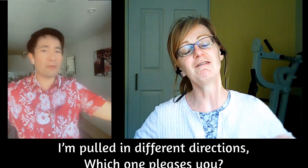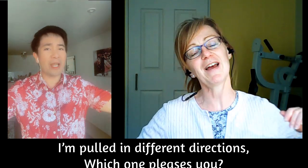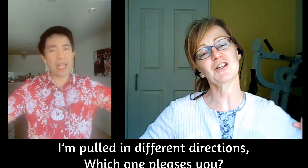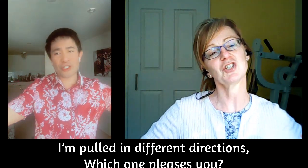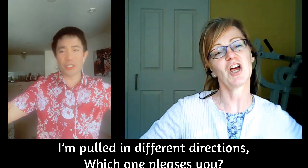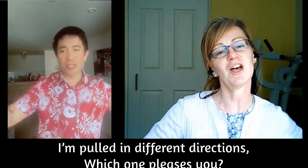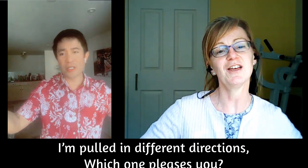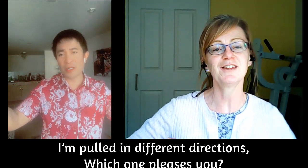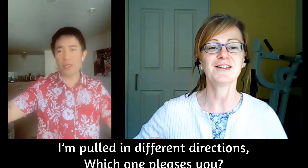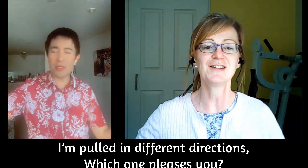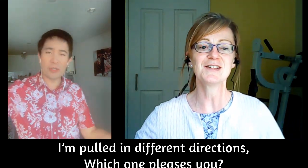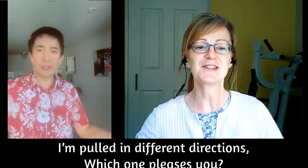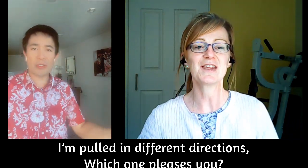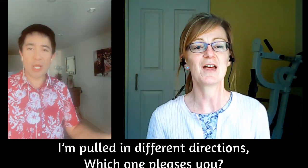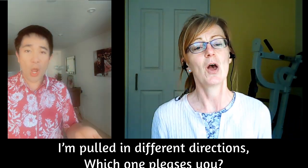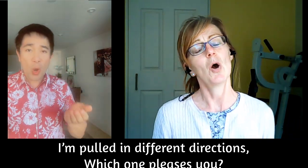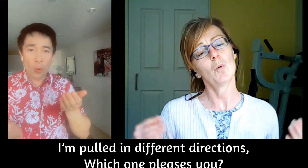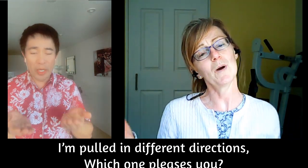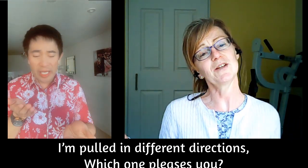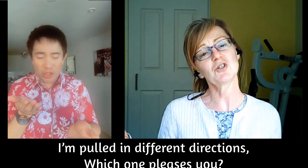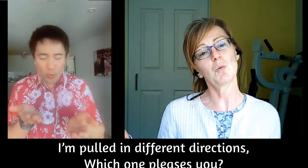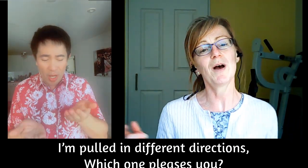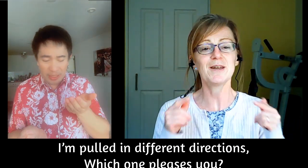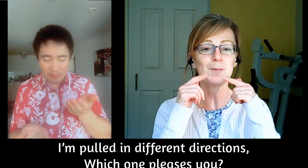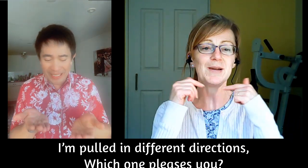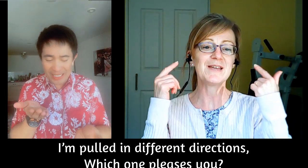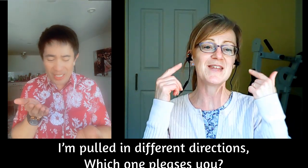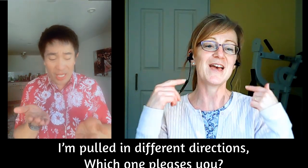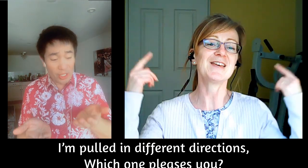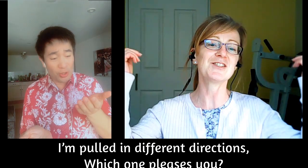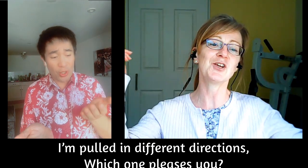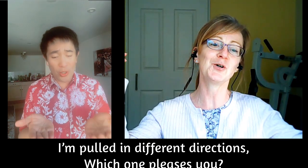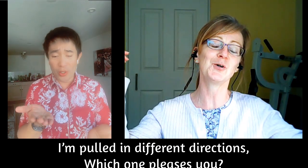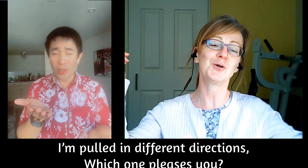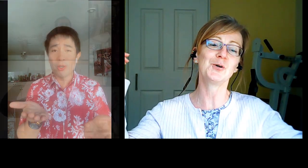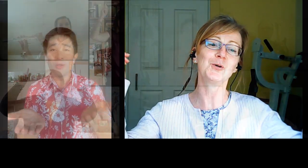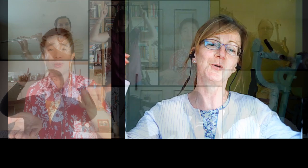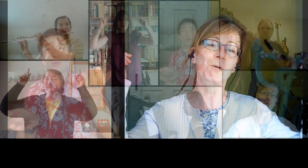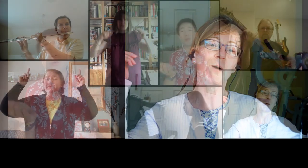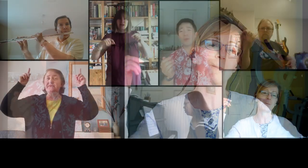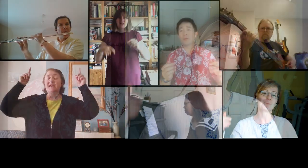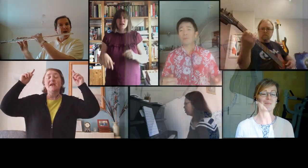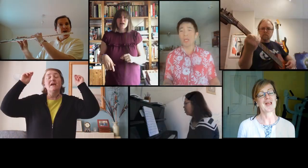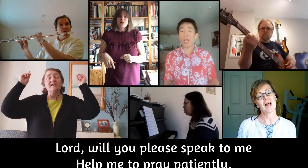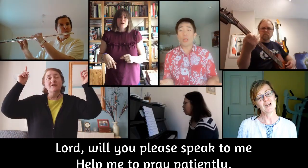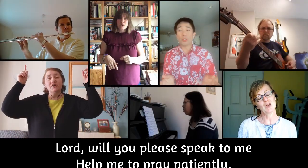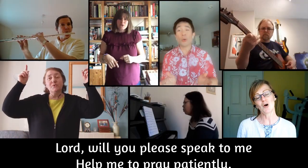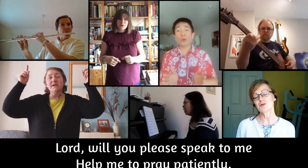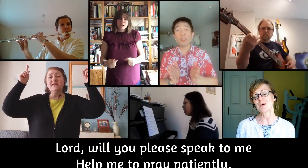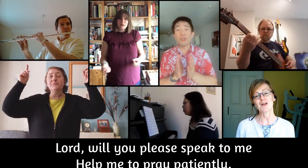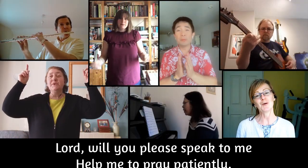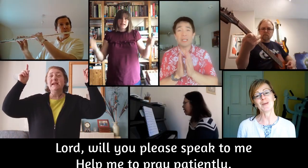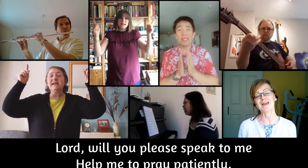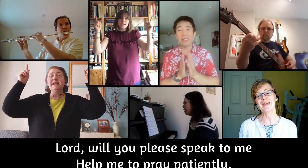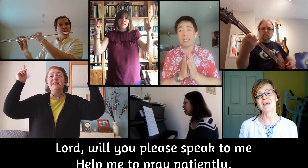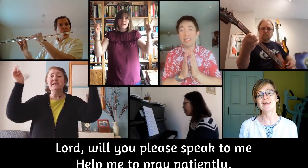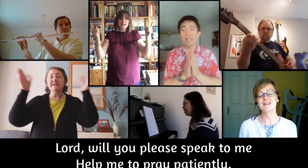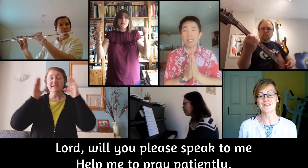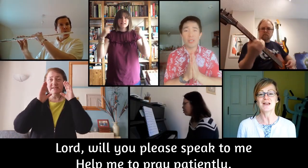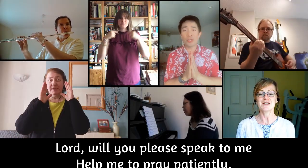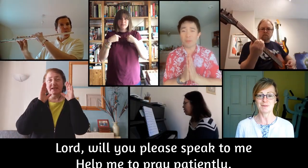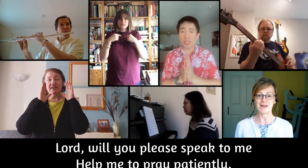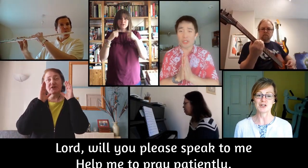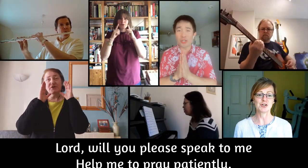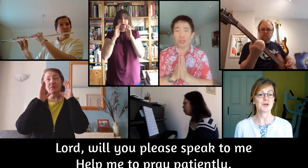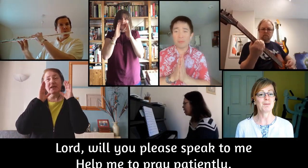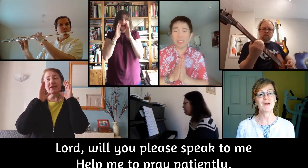directions. Which one uses you? Lord, will you please